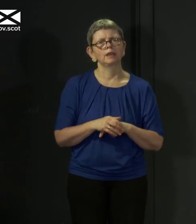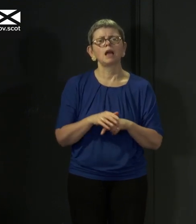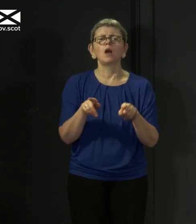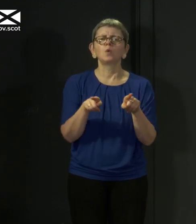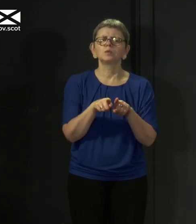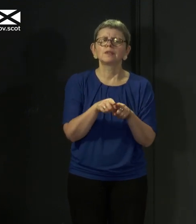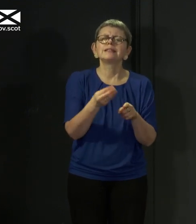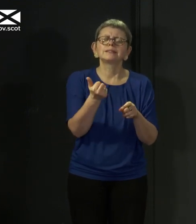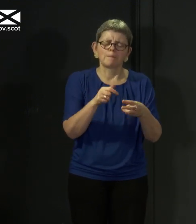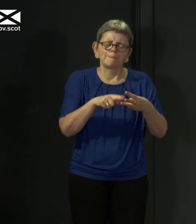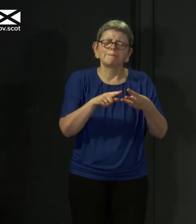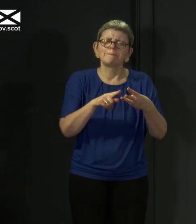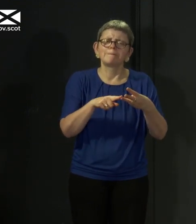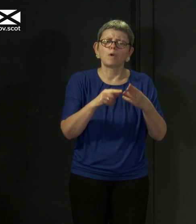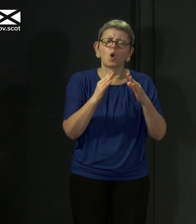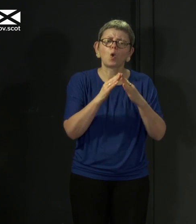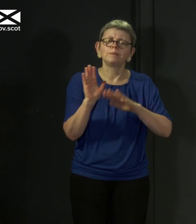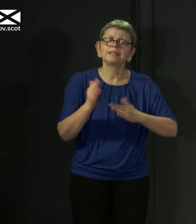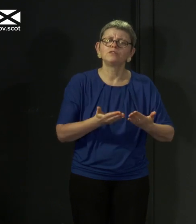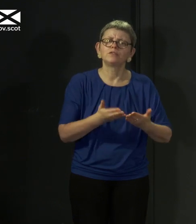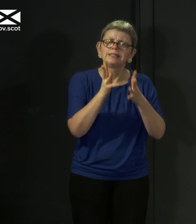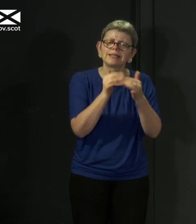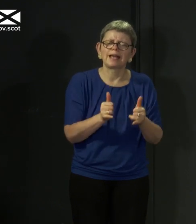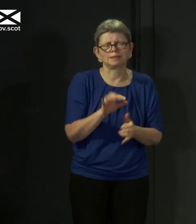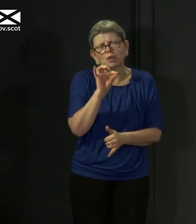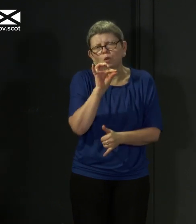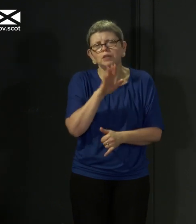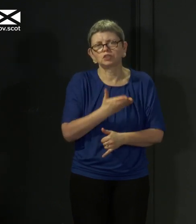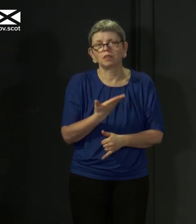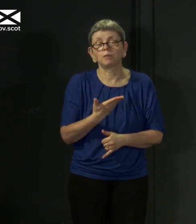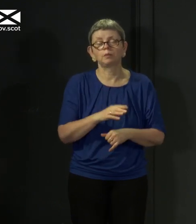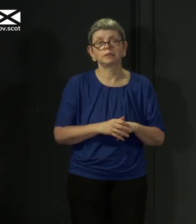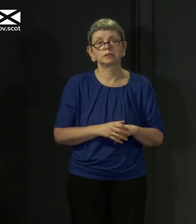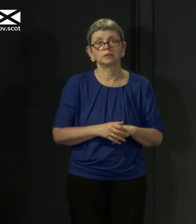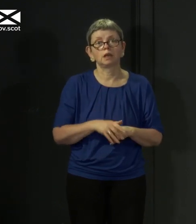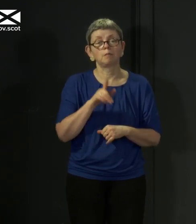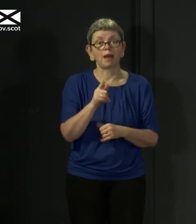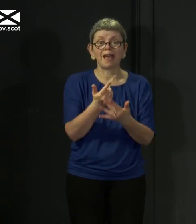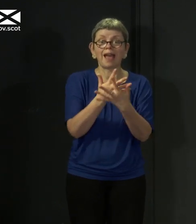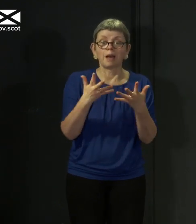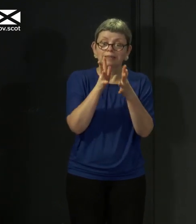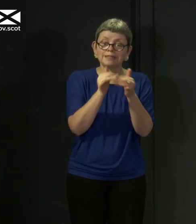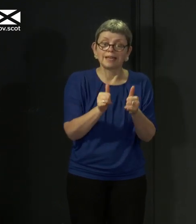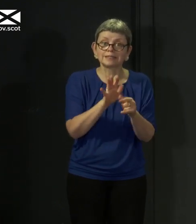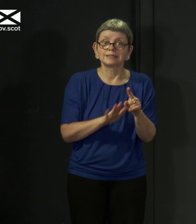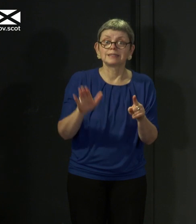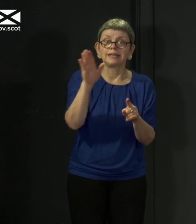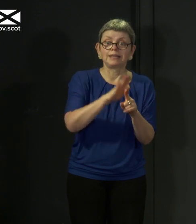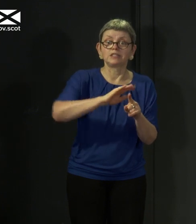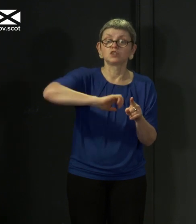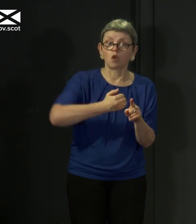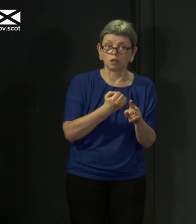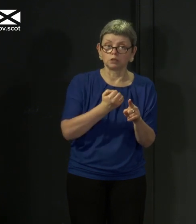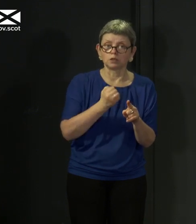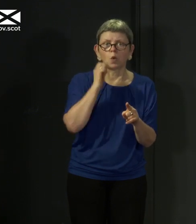delivery of tests. So in terms of that question, how many tests are being done in Scotland, that is information that we will